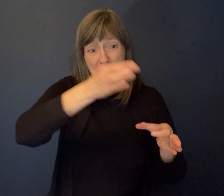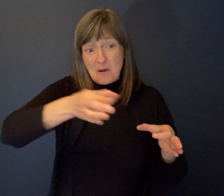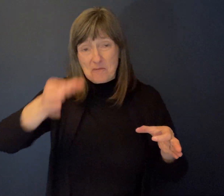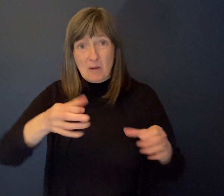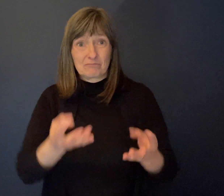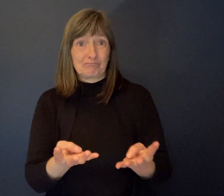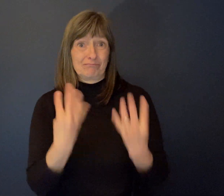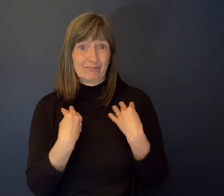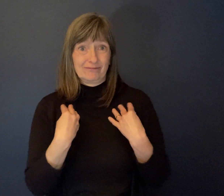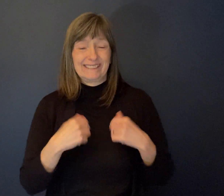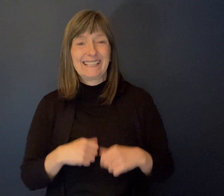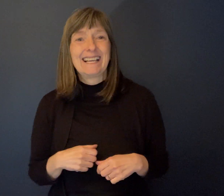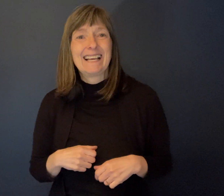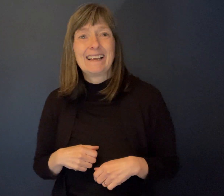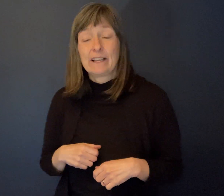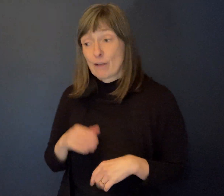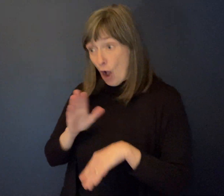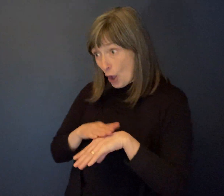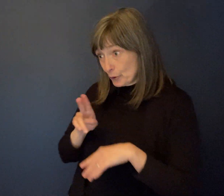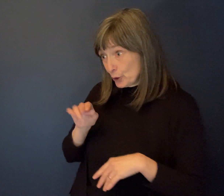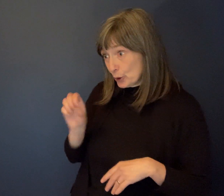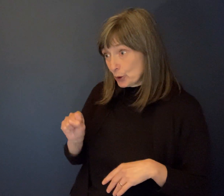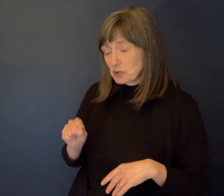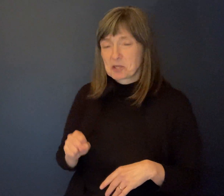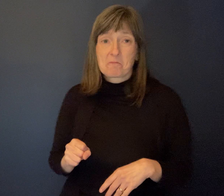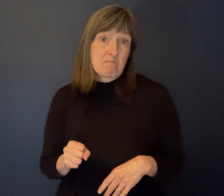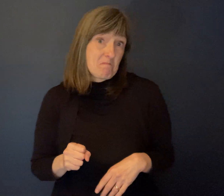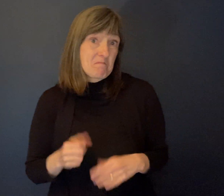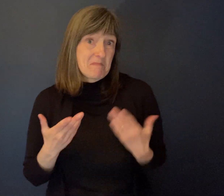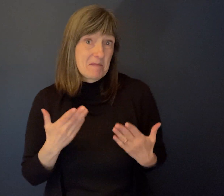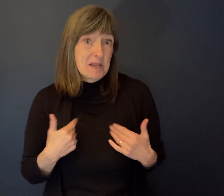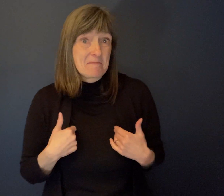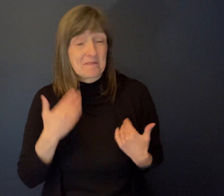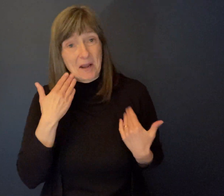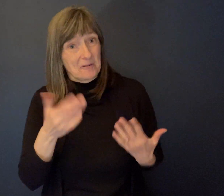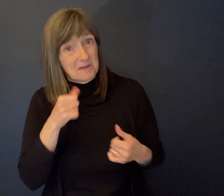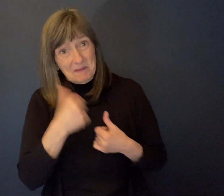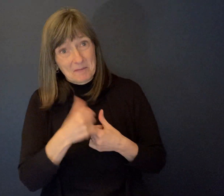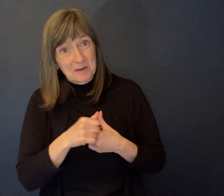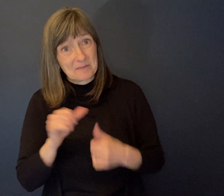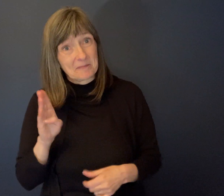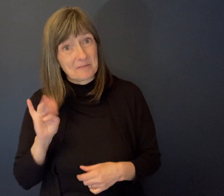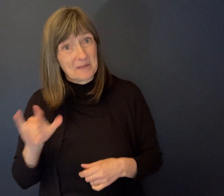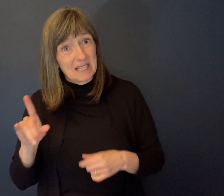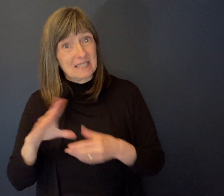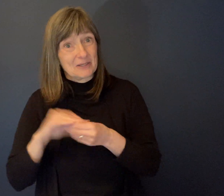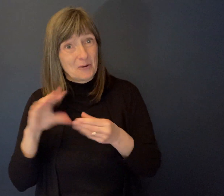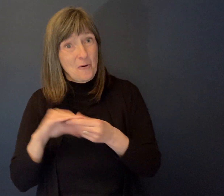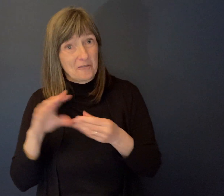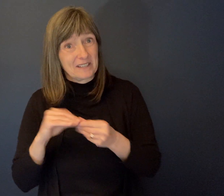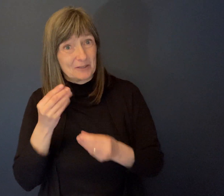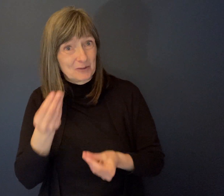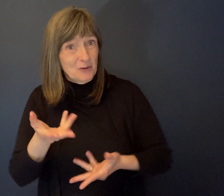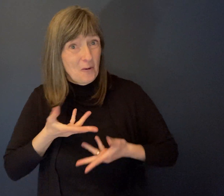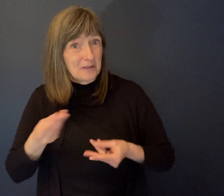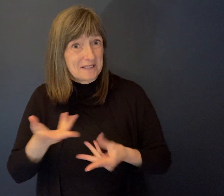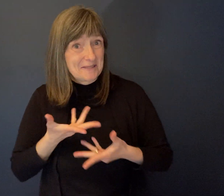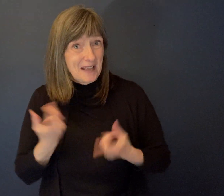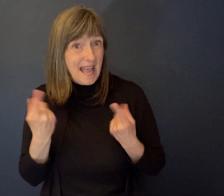probably did. I had no recollection of that. I just remember Bill talking, telling us about the situation and how it was